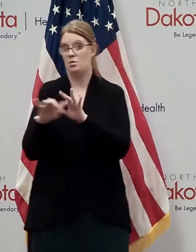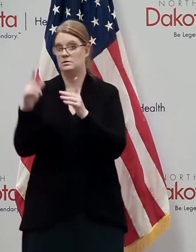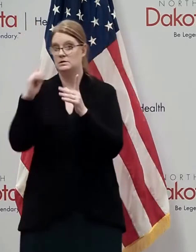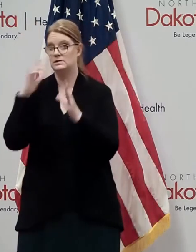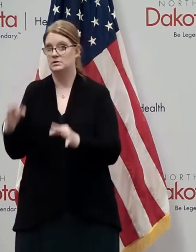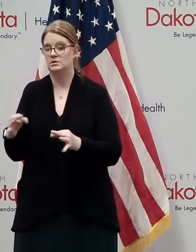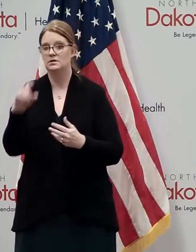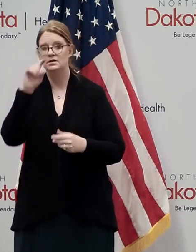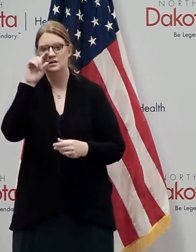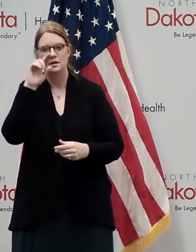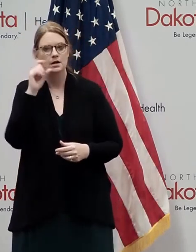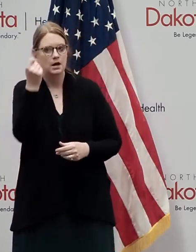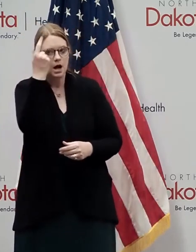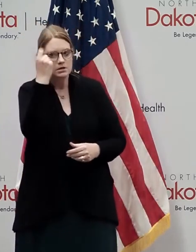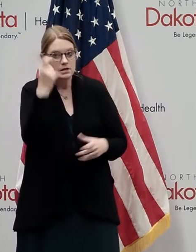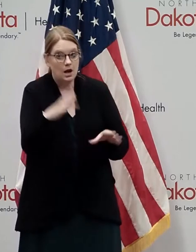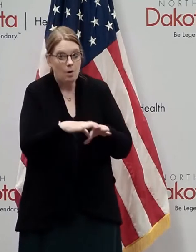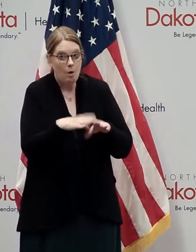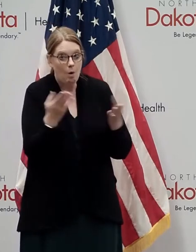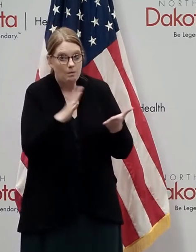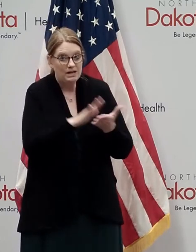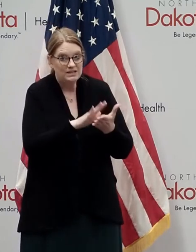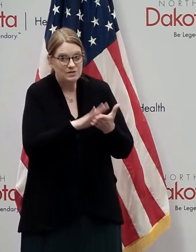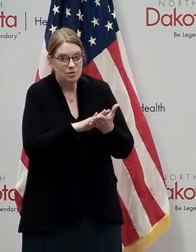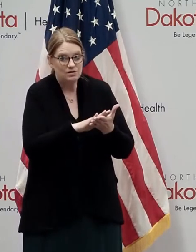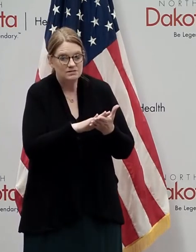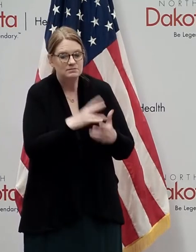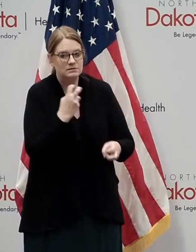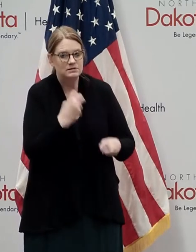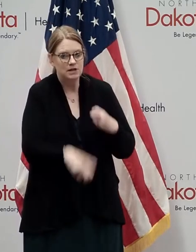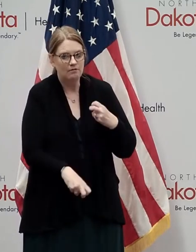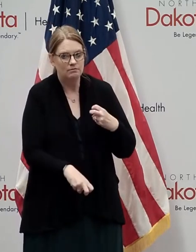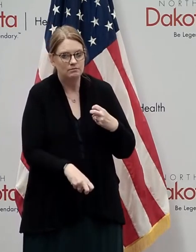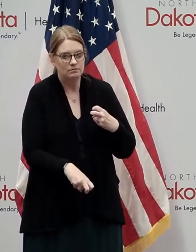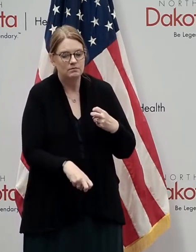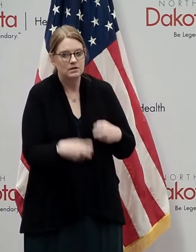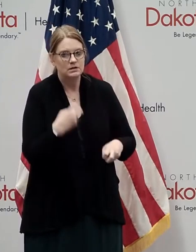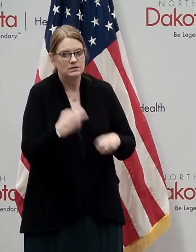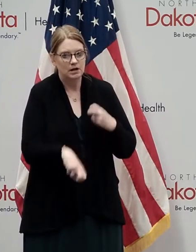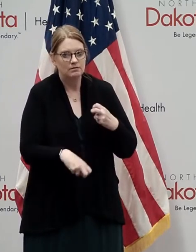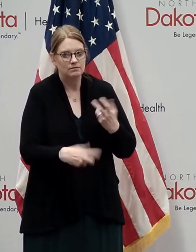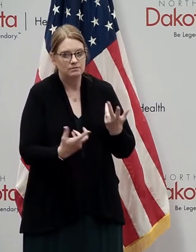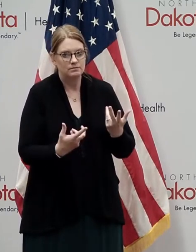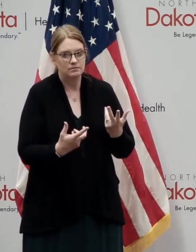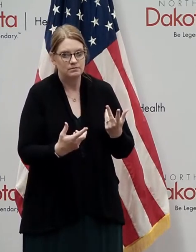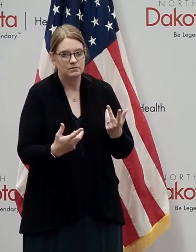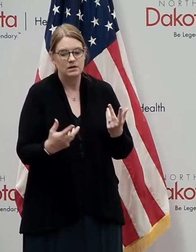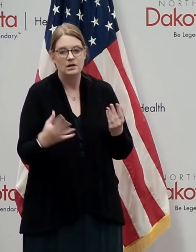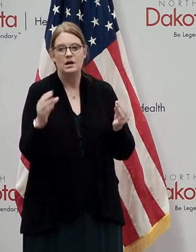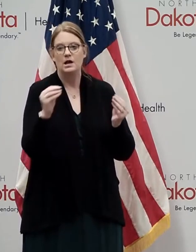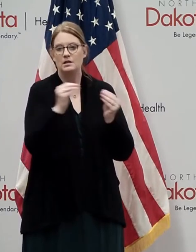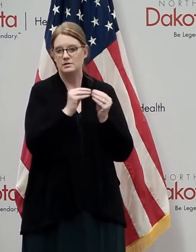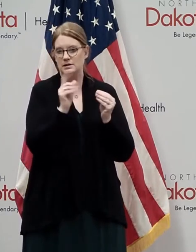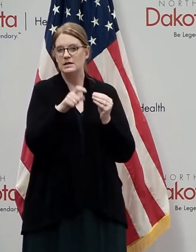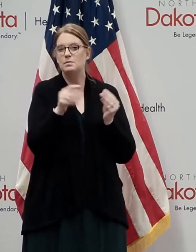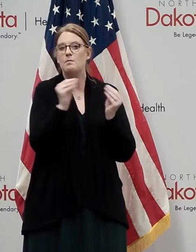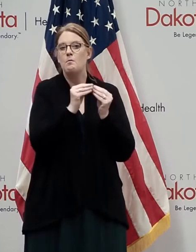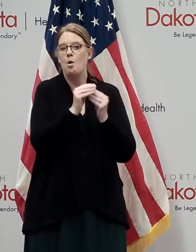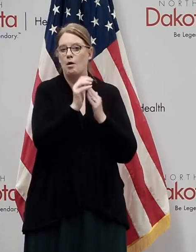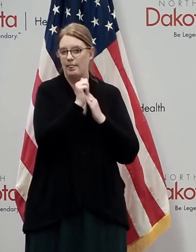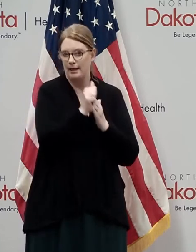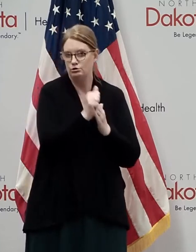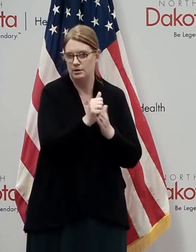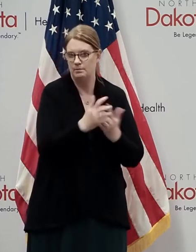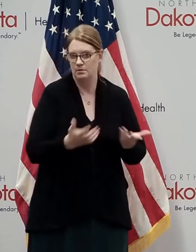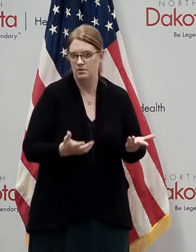a much more of a challenge than it was to close them. And it's going to take more leadership for more people across the state. By April 1, all